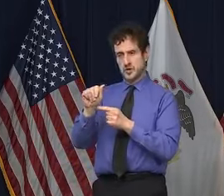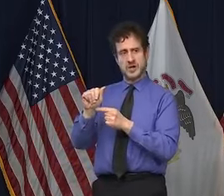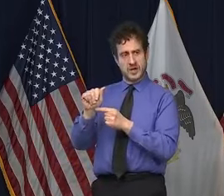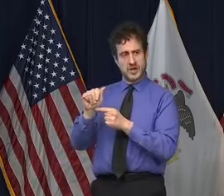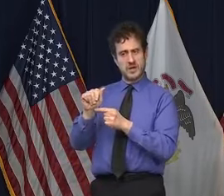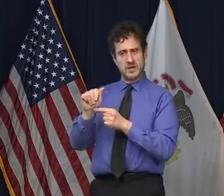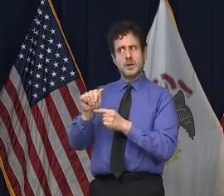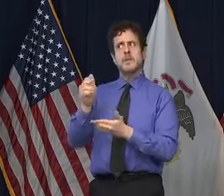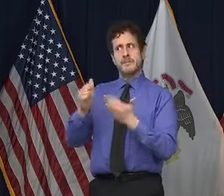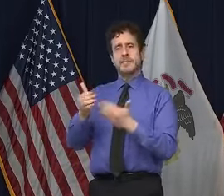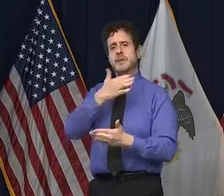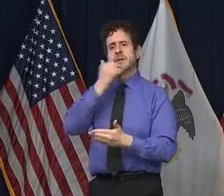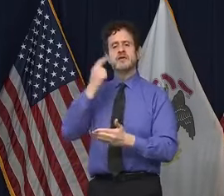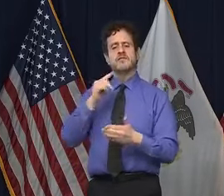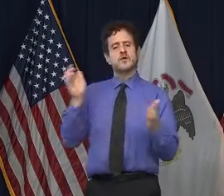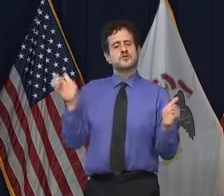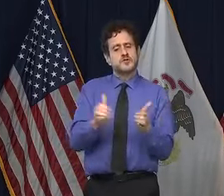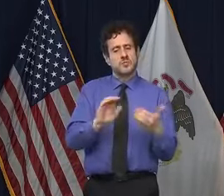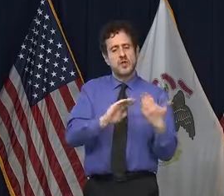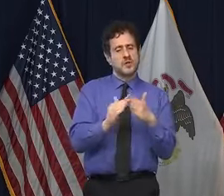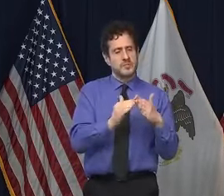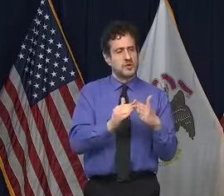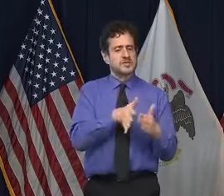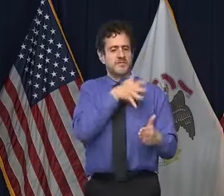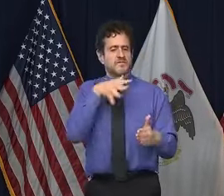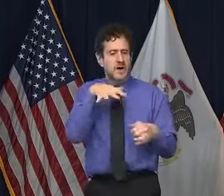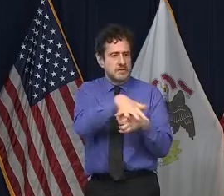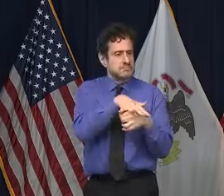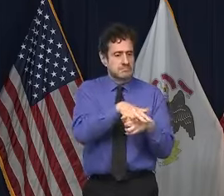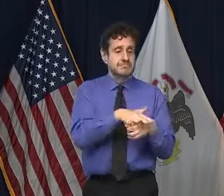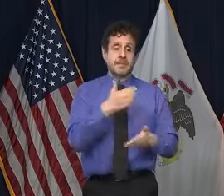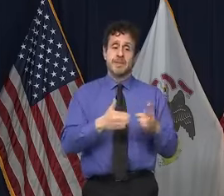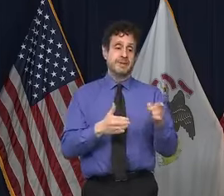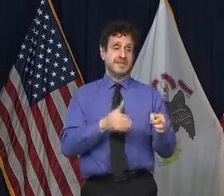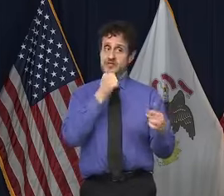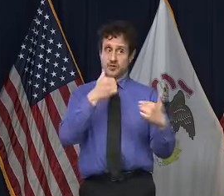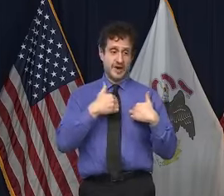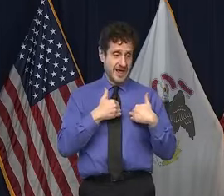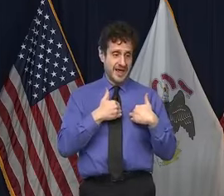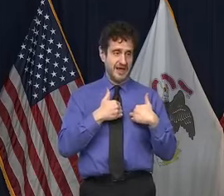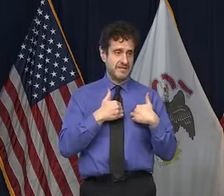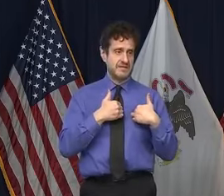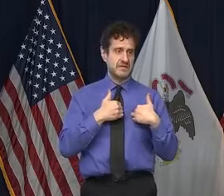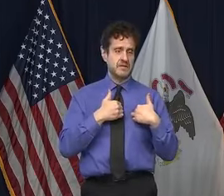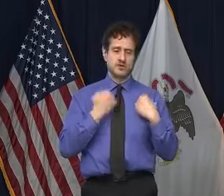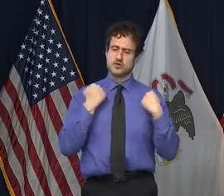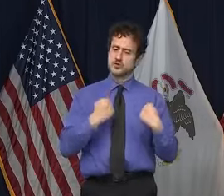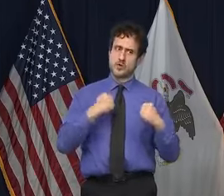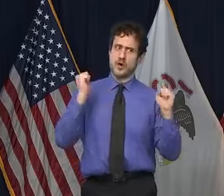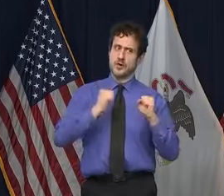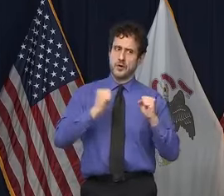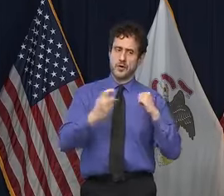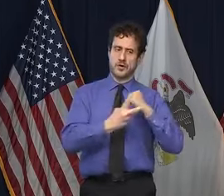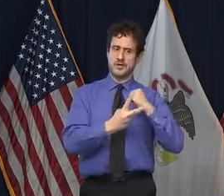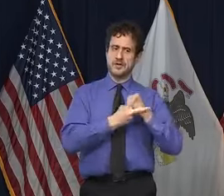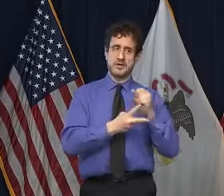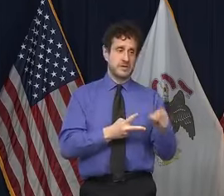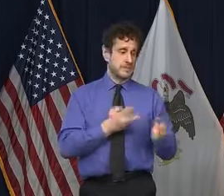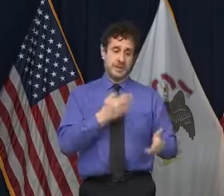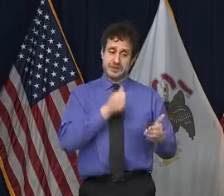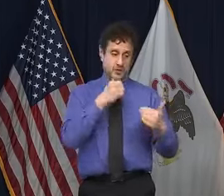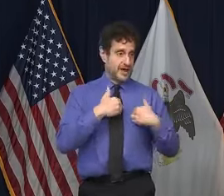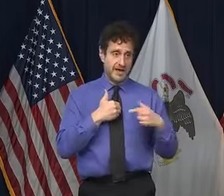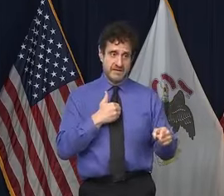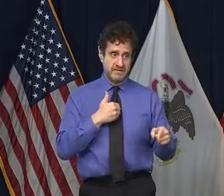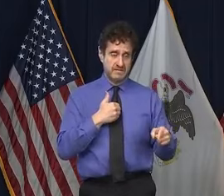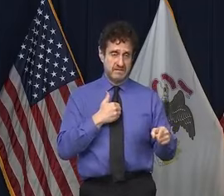small communities, in rural places where they might not likely have as many existing options for